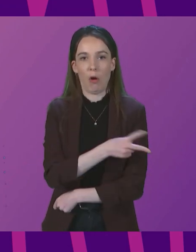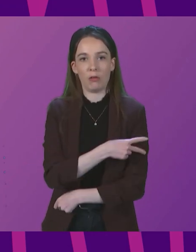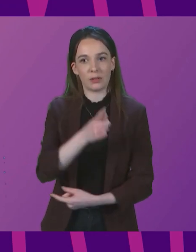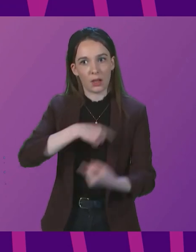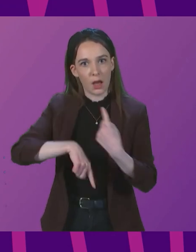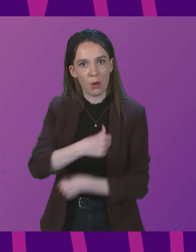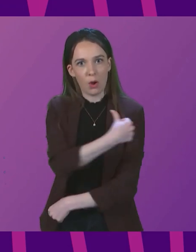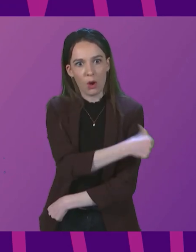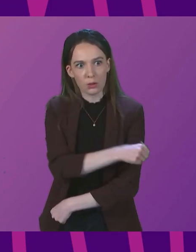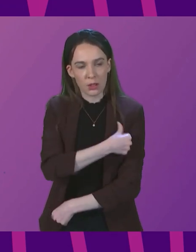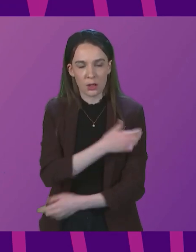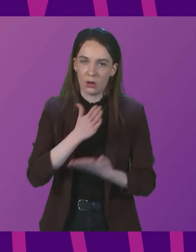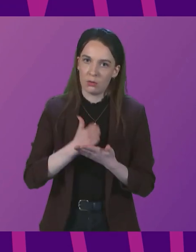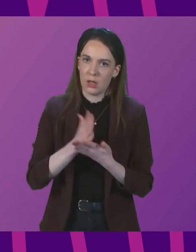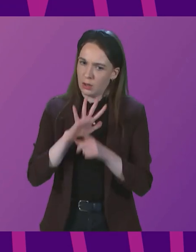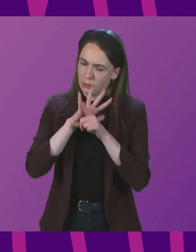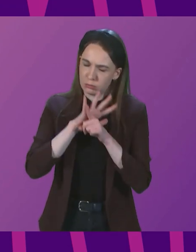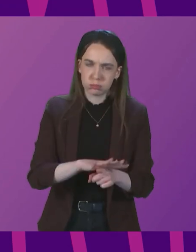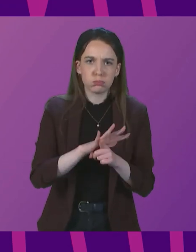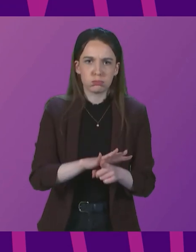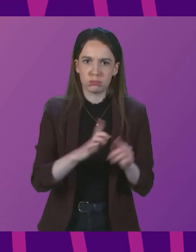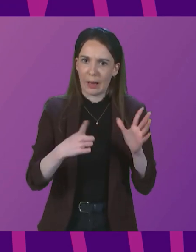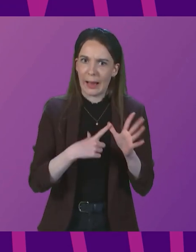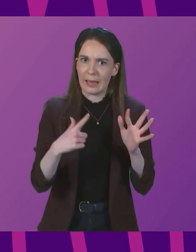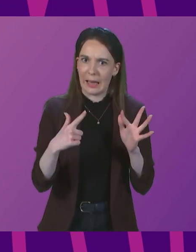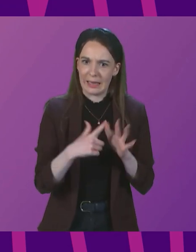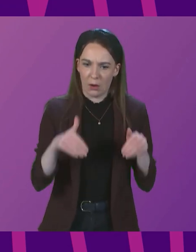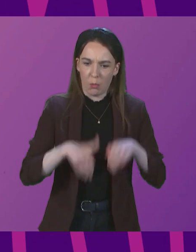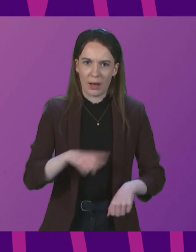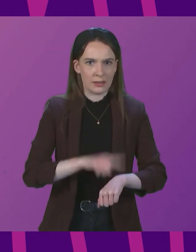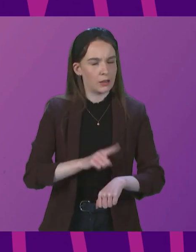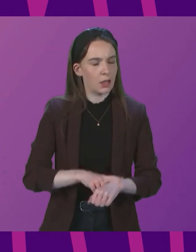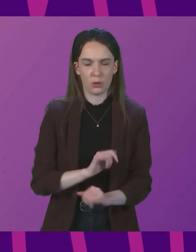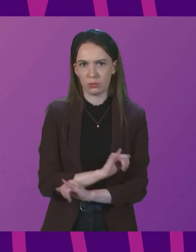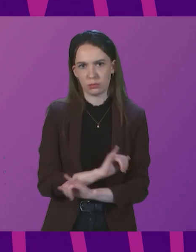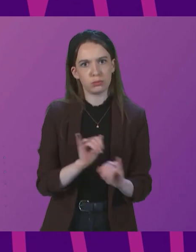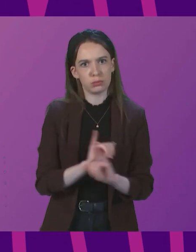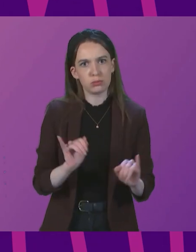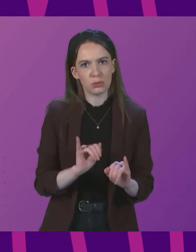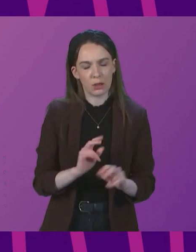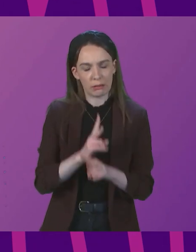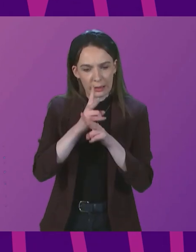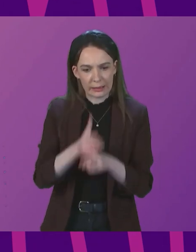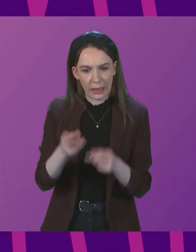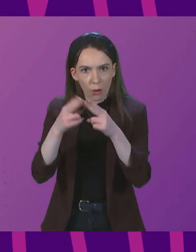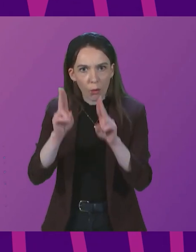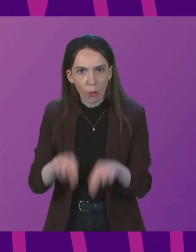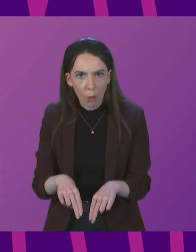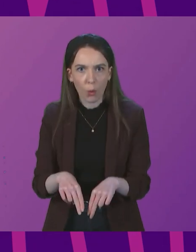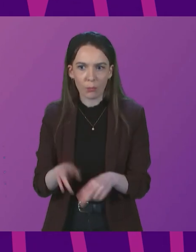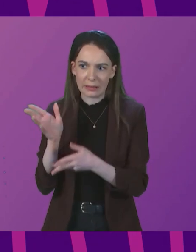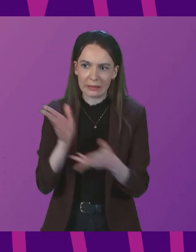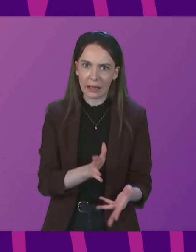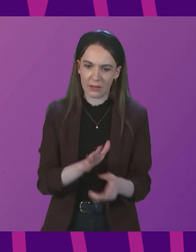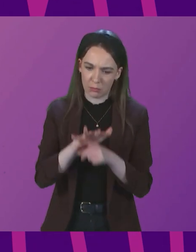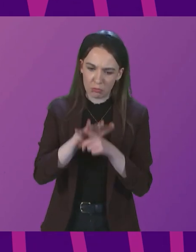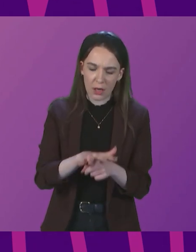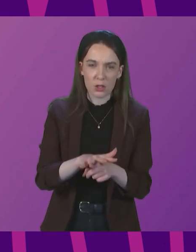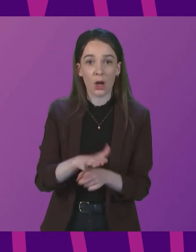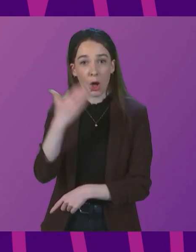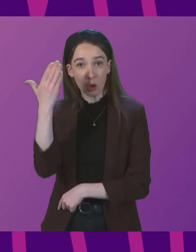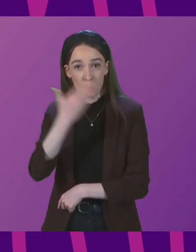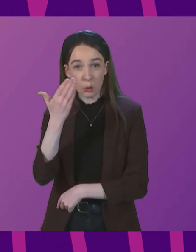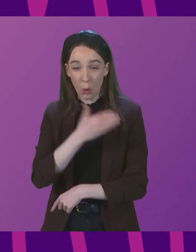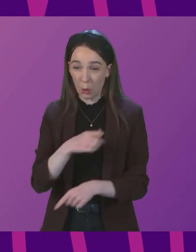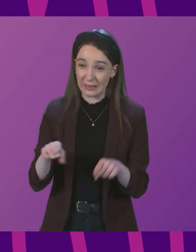pressure, and any waiting times are shocking. Care at home and residential care services are also under immense pressure, and schools are having to